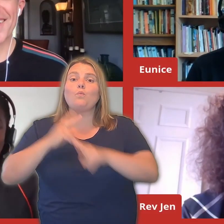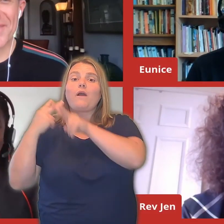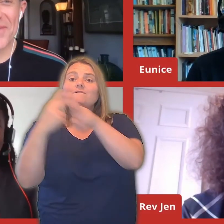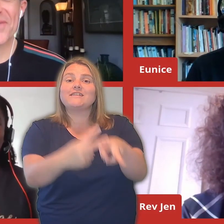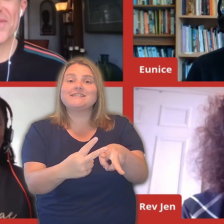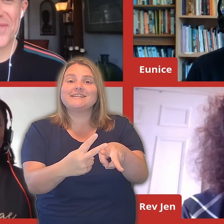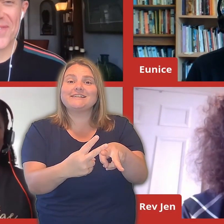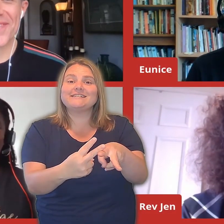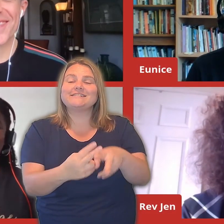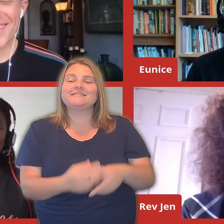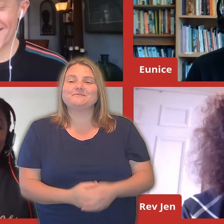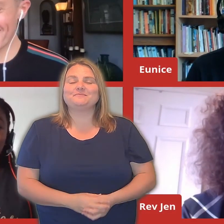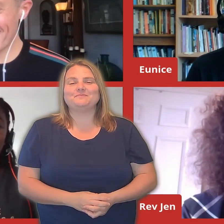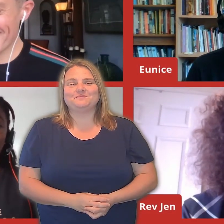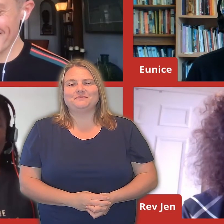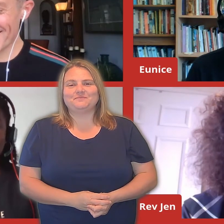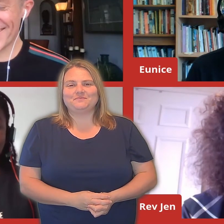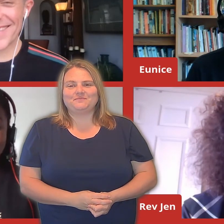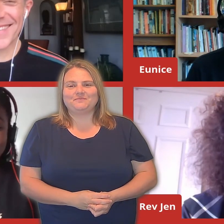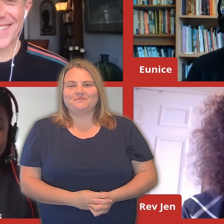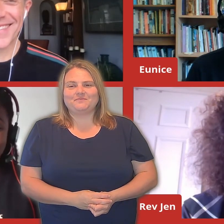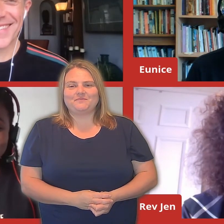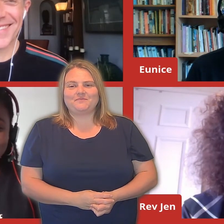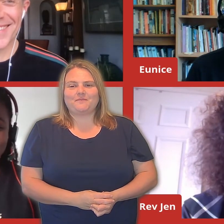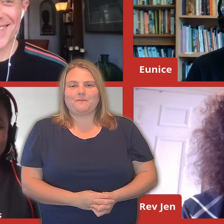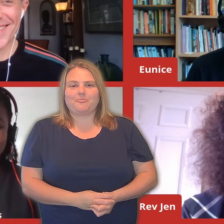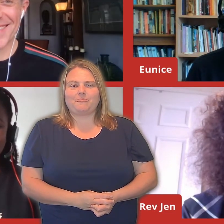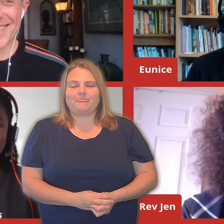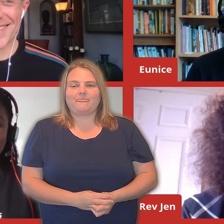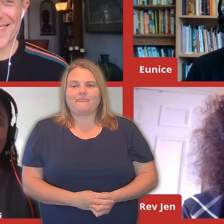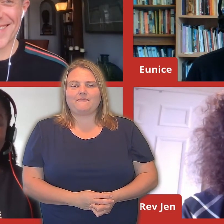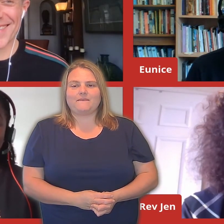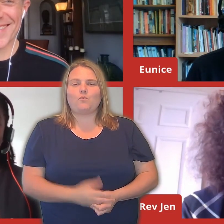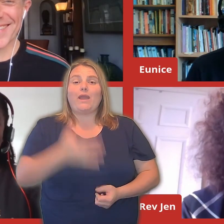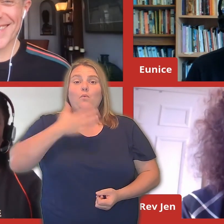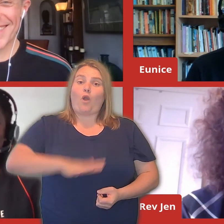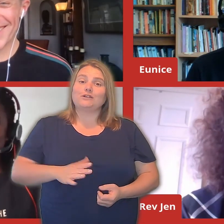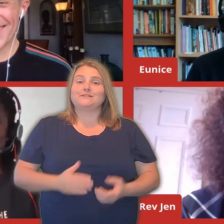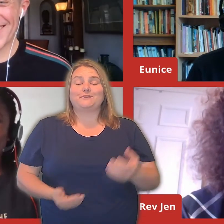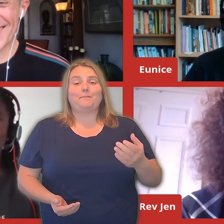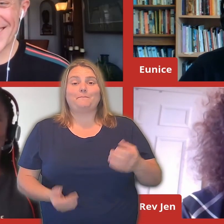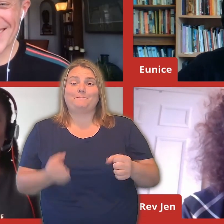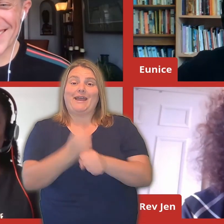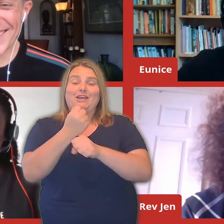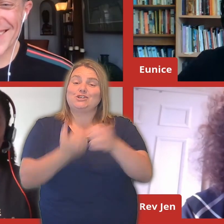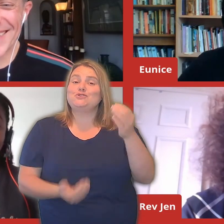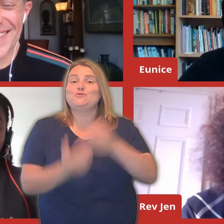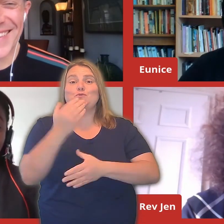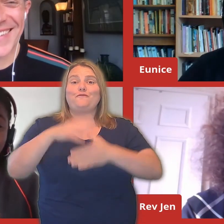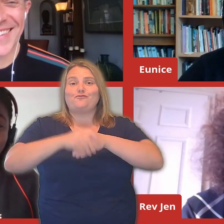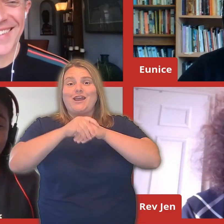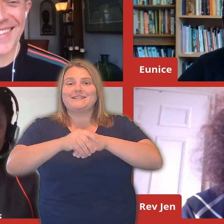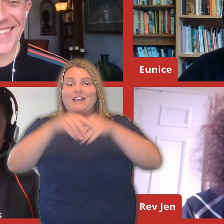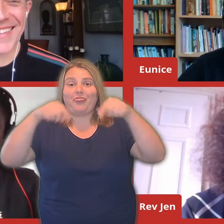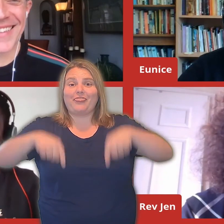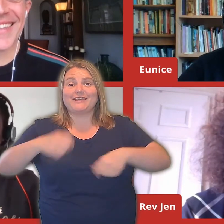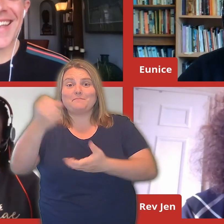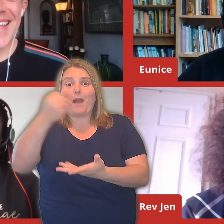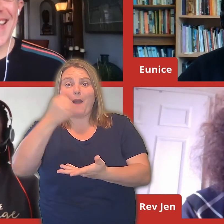to call over? Who do you want us to have drinks with? Let us know and we're welcome to making new friends and meeting new people at this pub. Maybe they'll